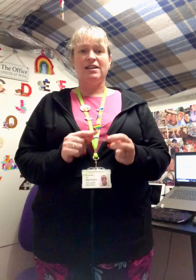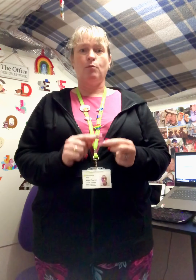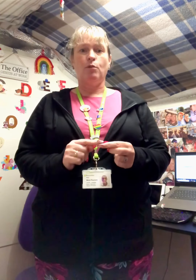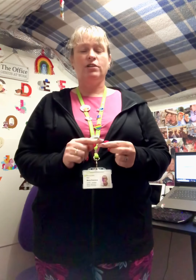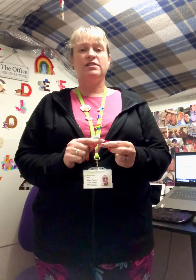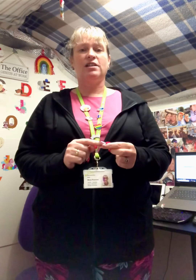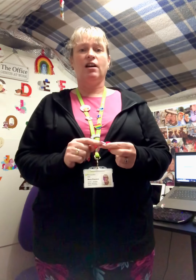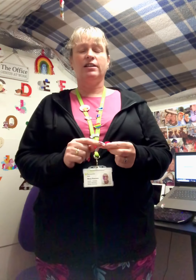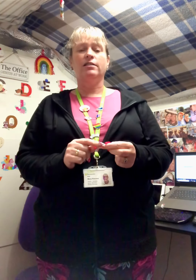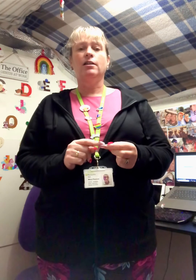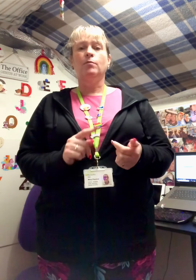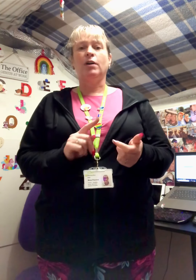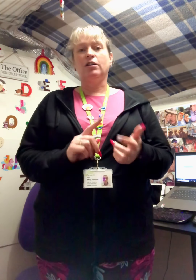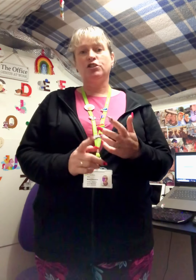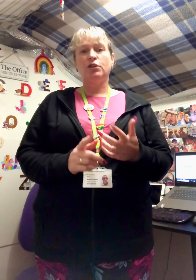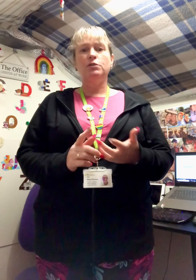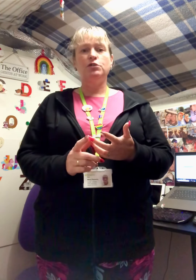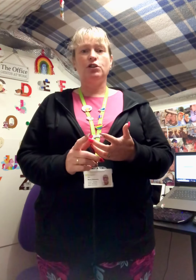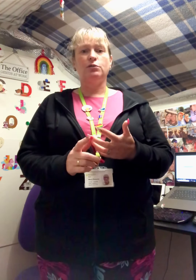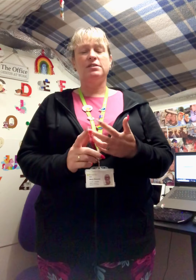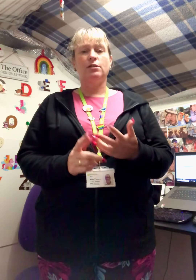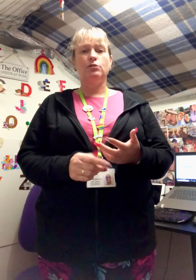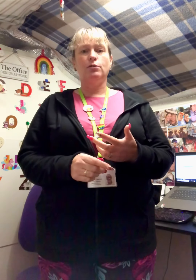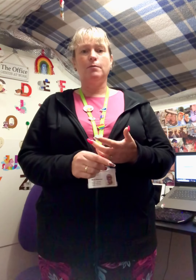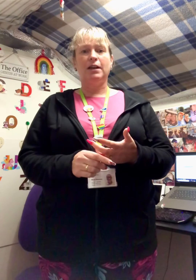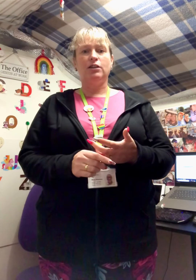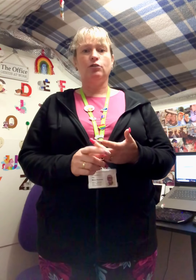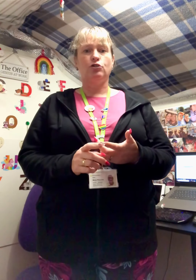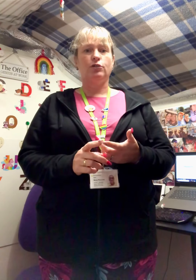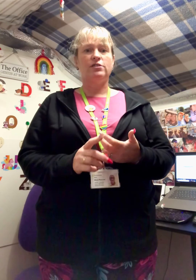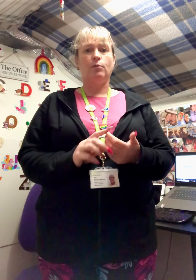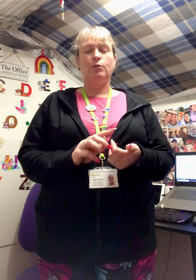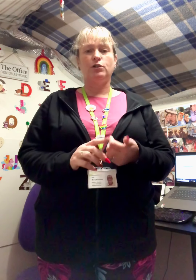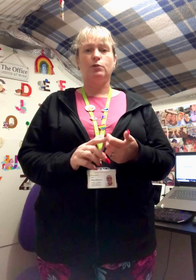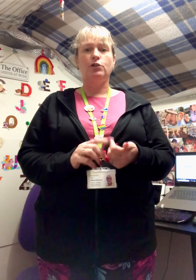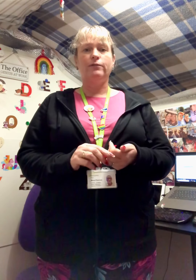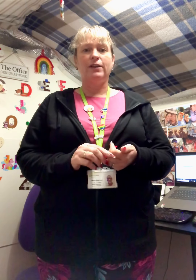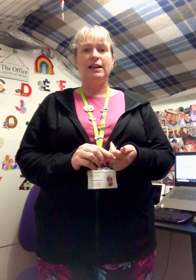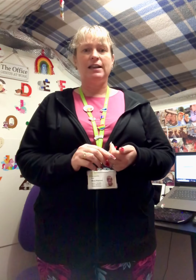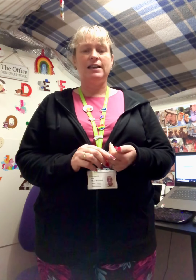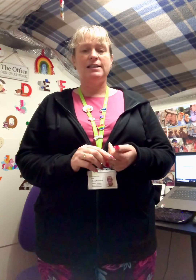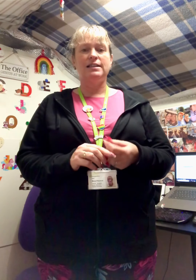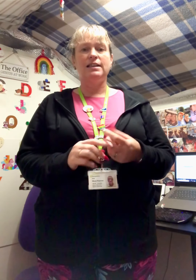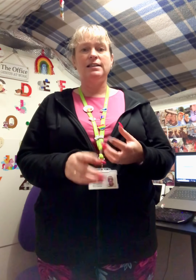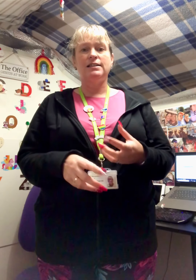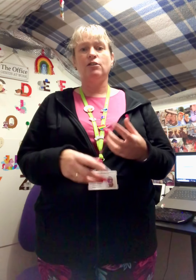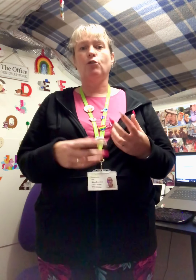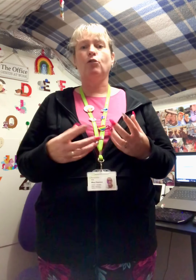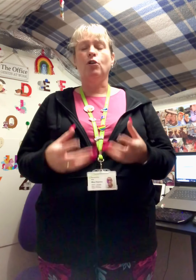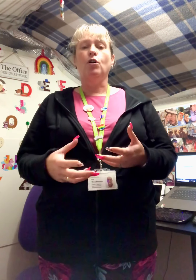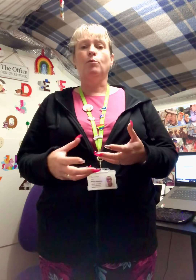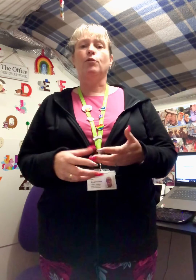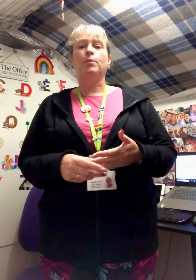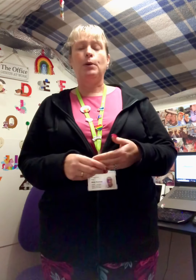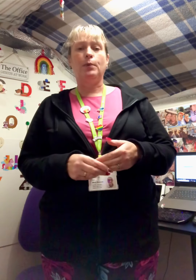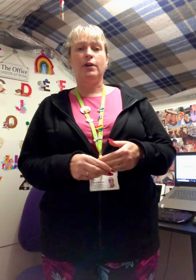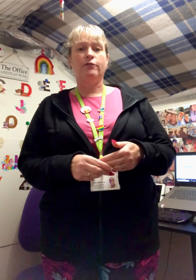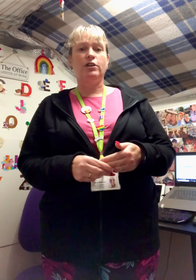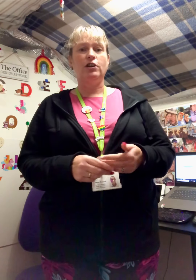one sign but I'll show you two so you can make your choice on which one you feel is easier or more appropriate for you